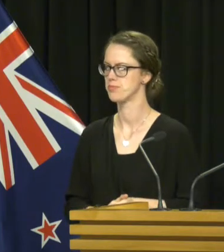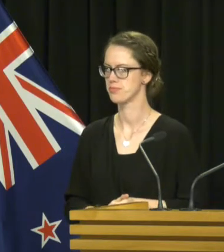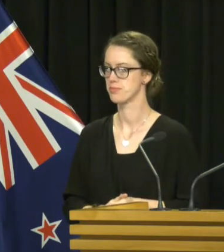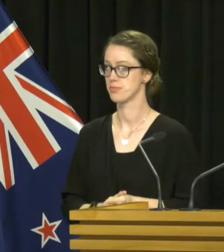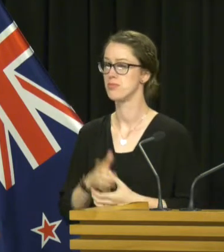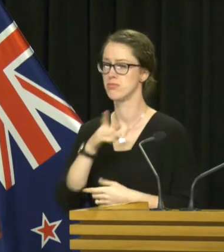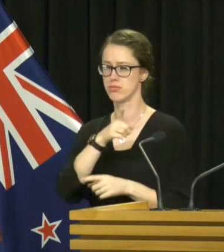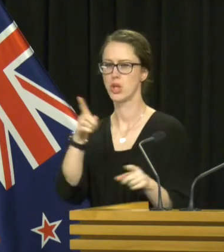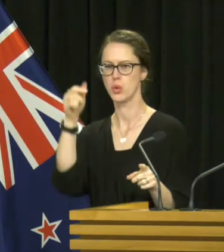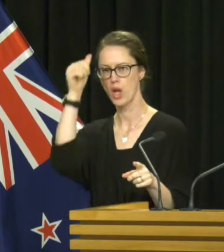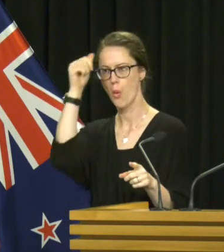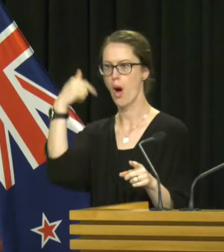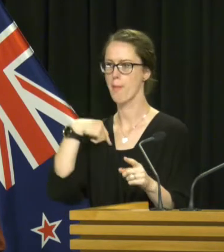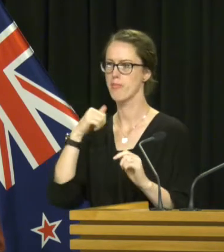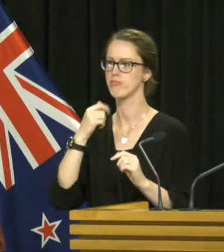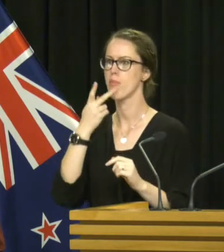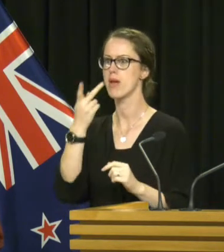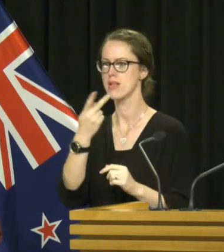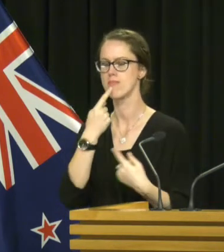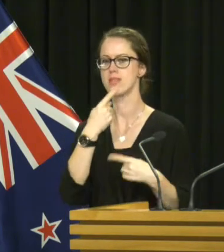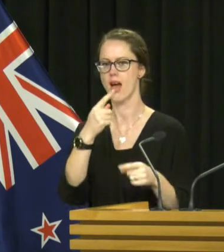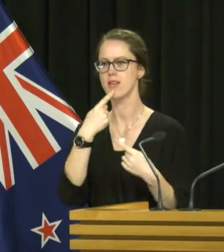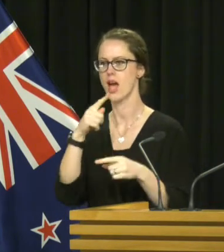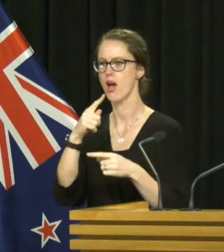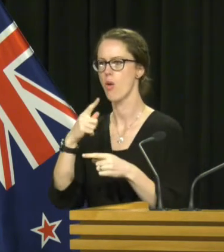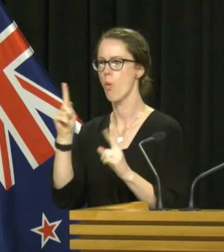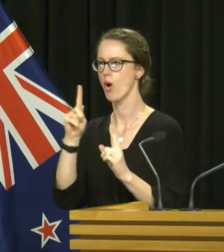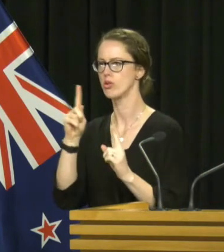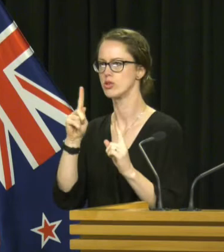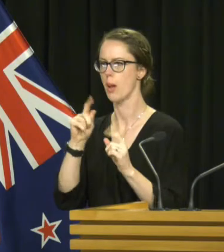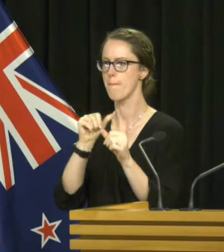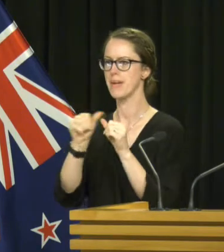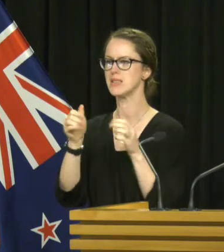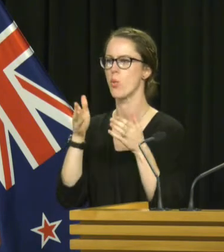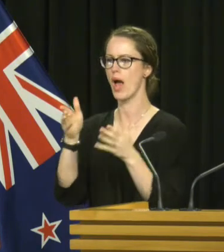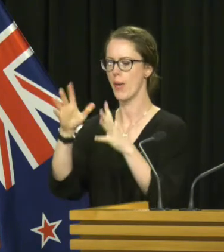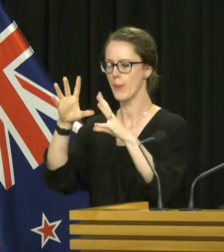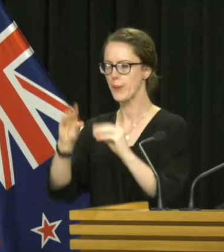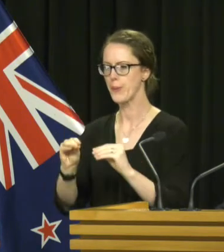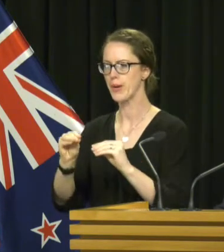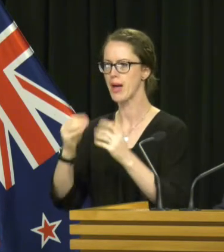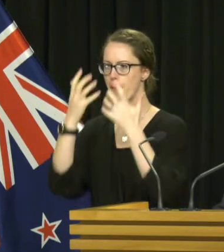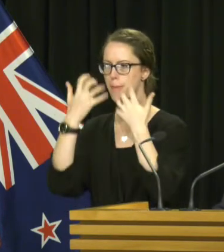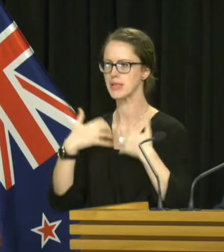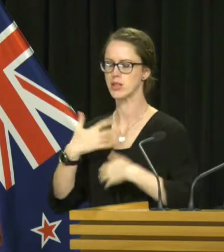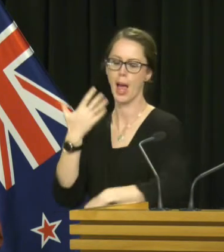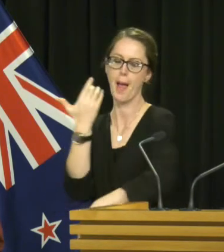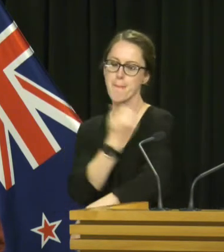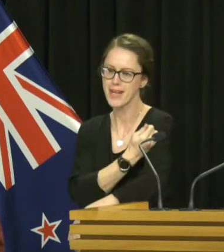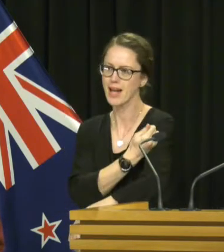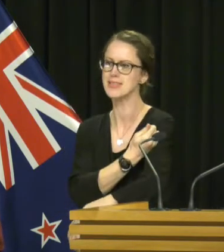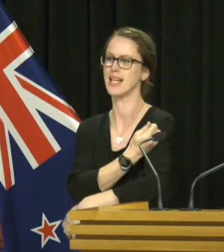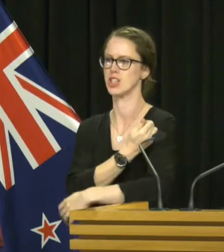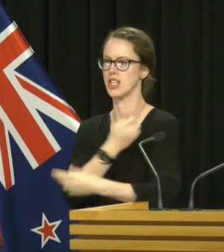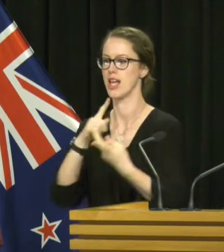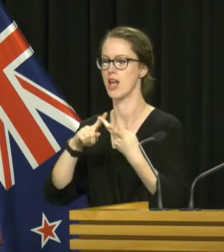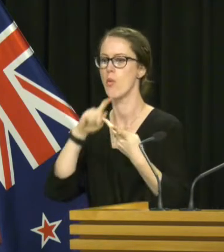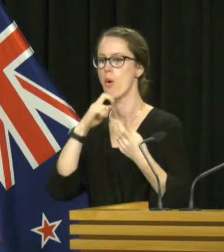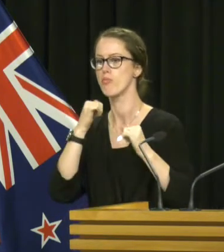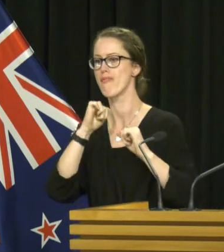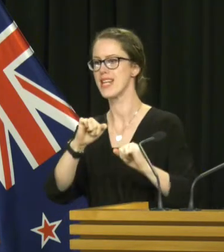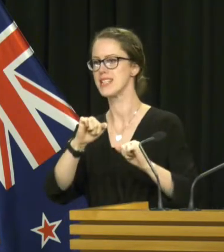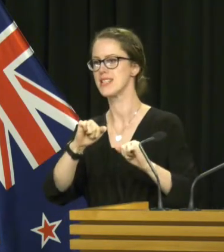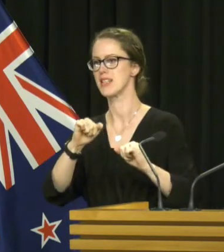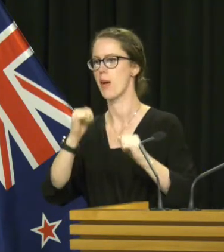you know by now I've been saying it repeatedly, immunisation is the best way to fight this outbreak and prevent outbreaks